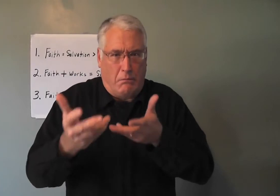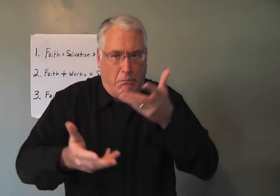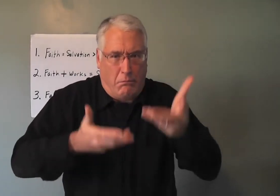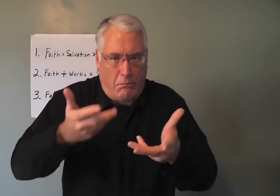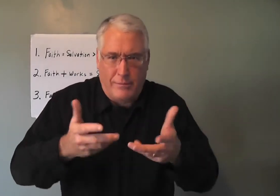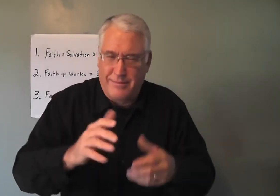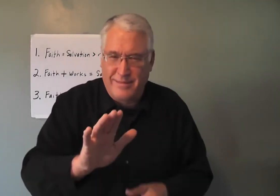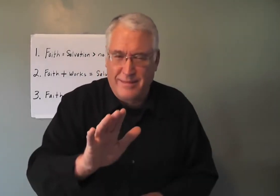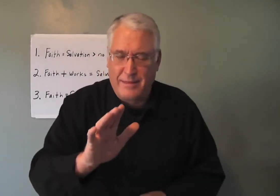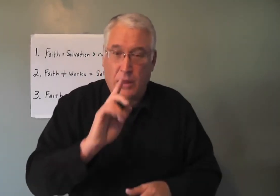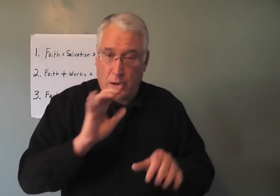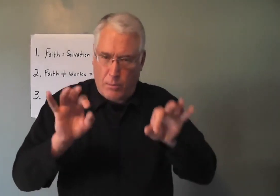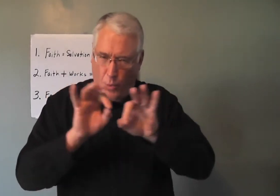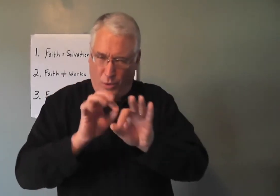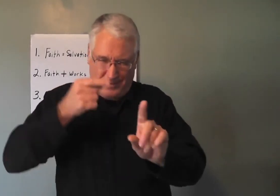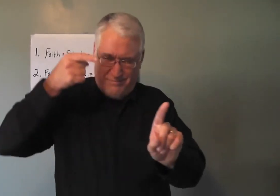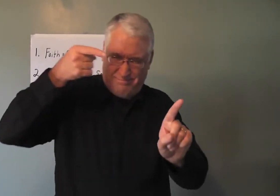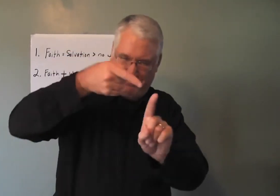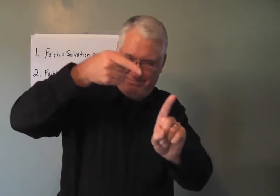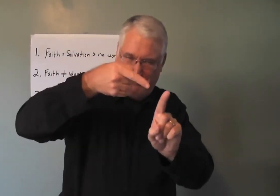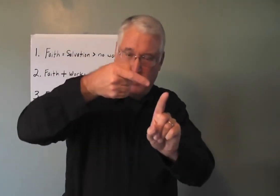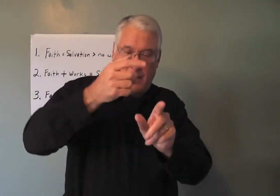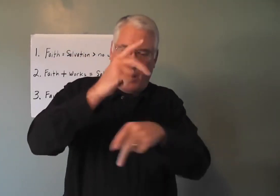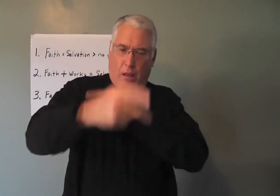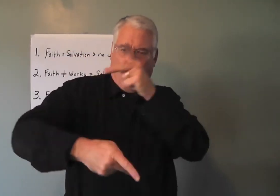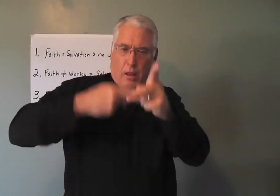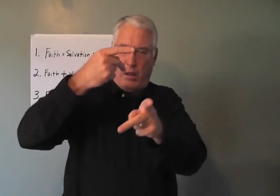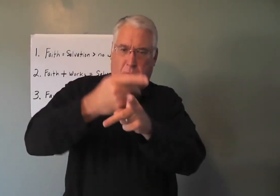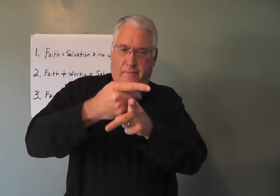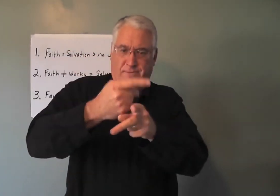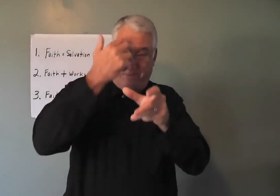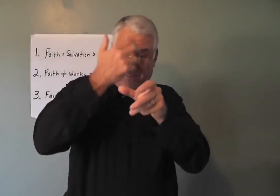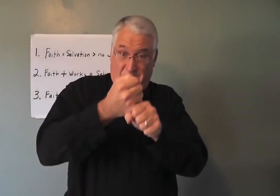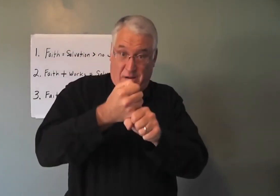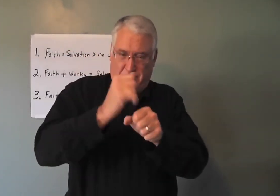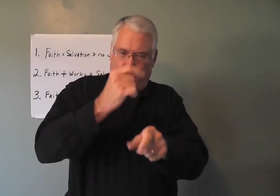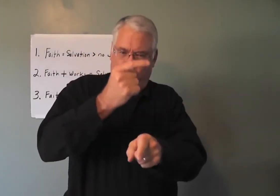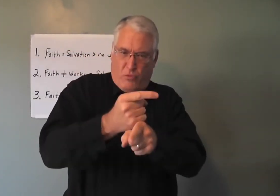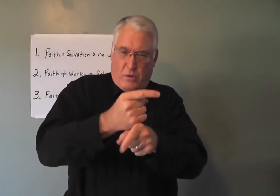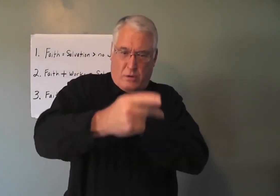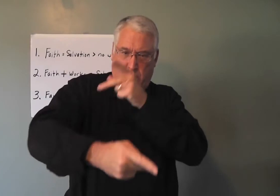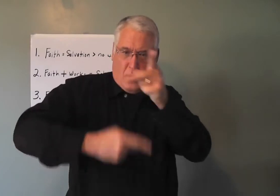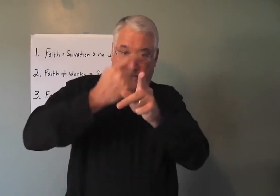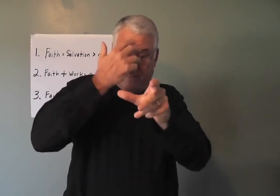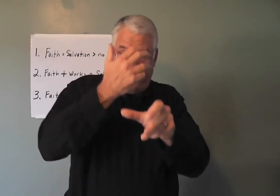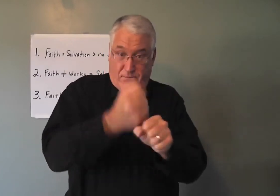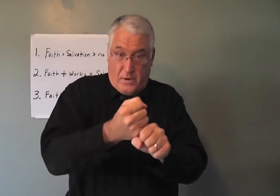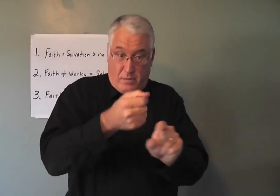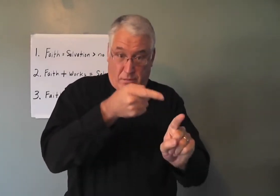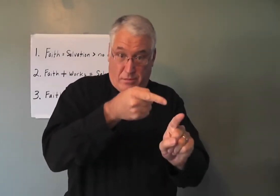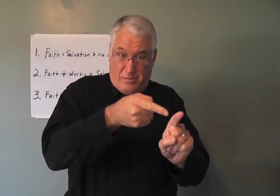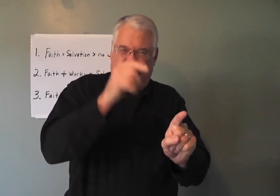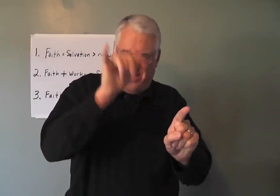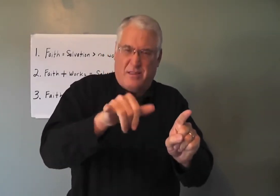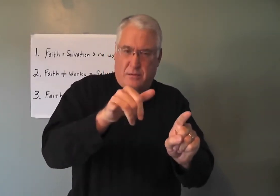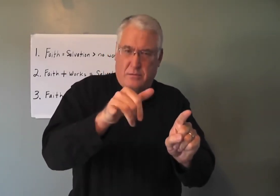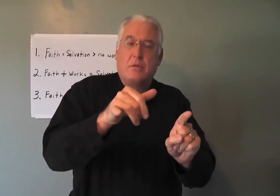I'd explain that. Well, the right kind of faith is what's important. The right kind of